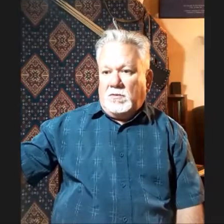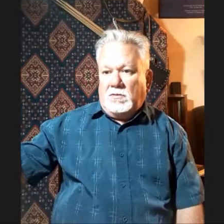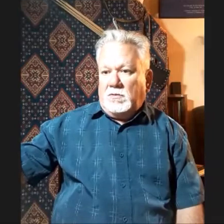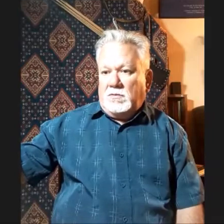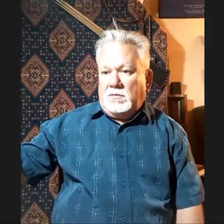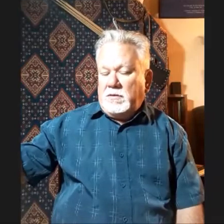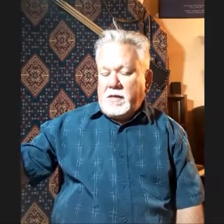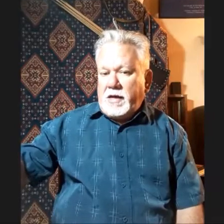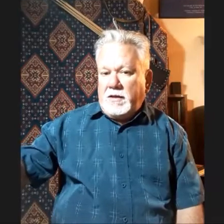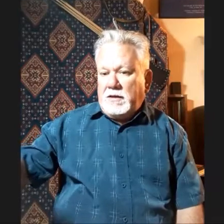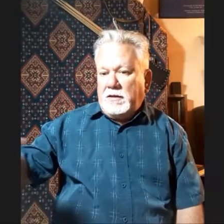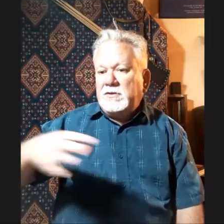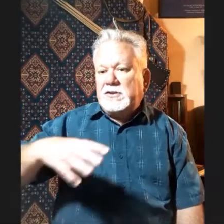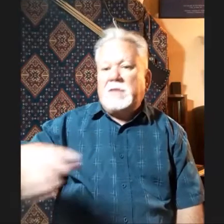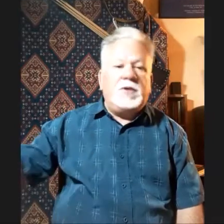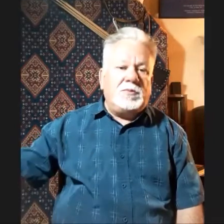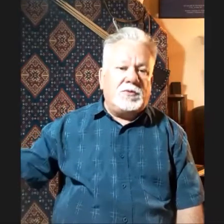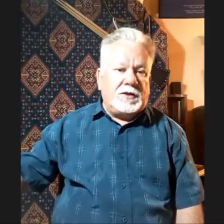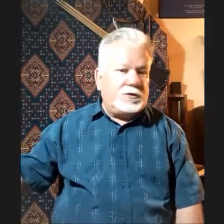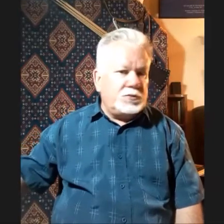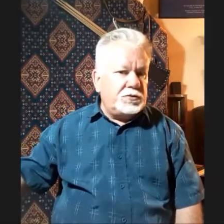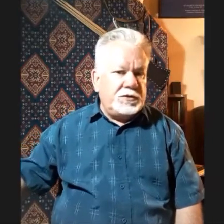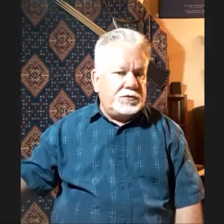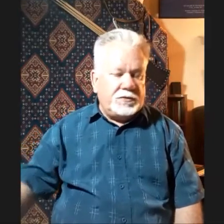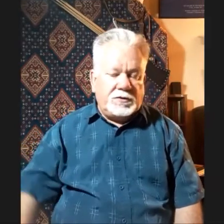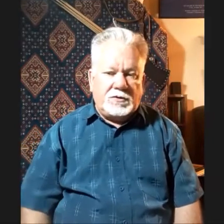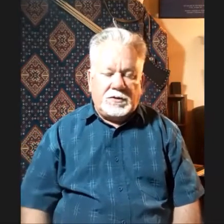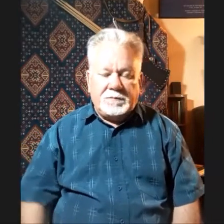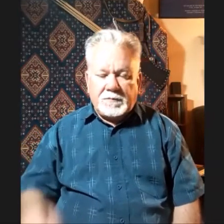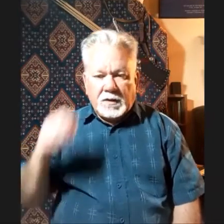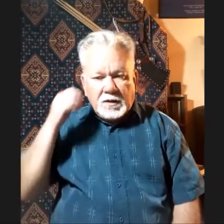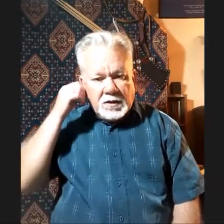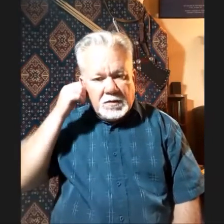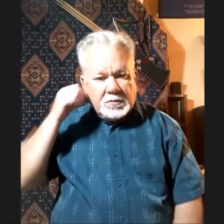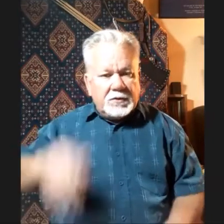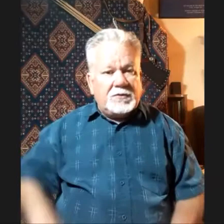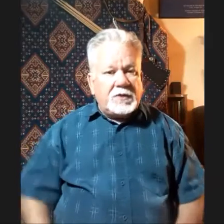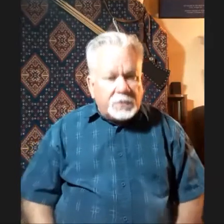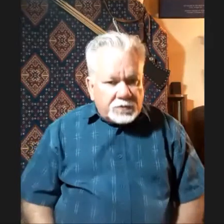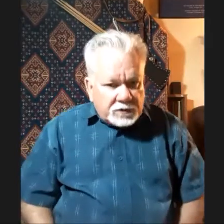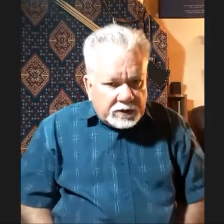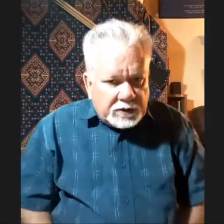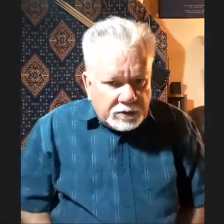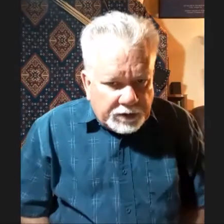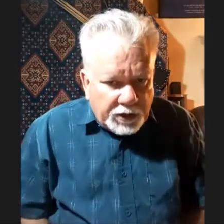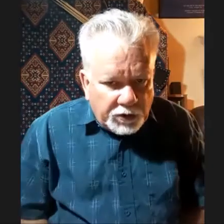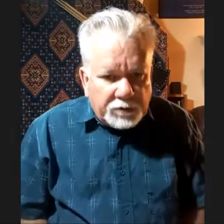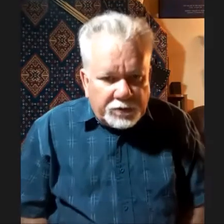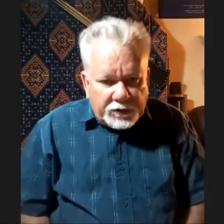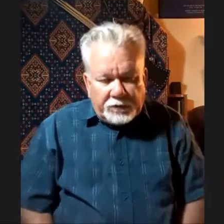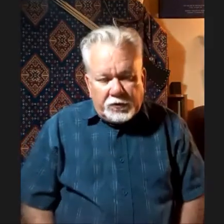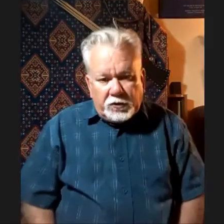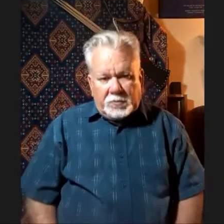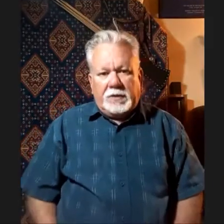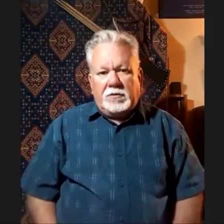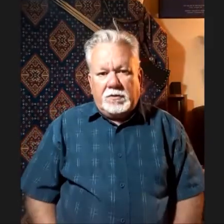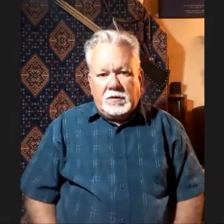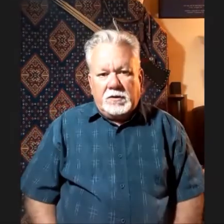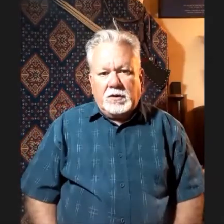Steppe people saddles, which were a different design, but these saddles held them fairly firmly. They were a